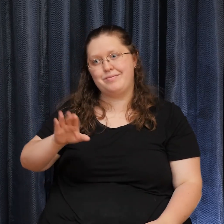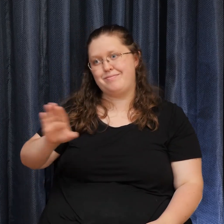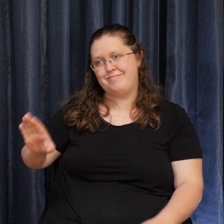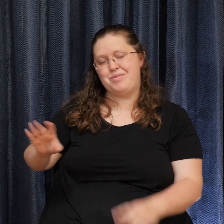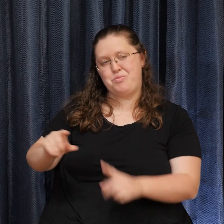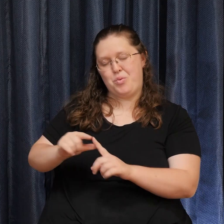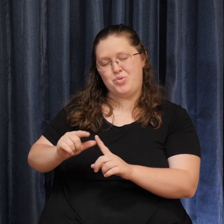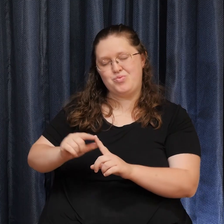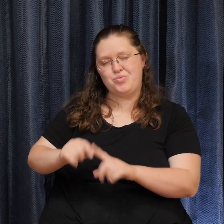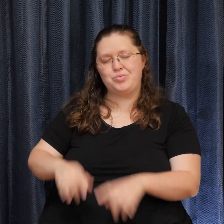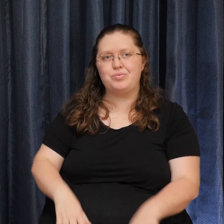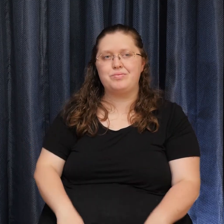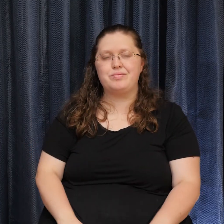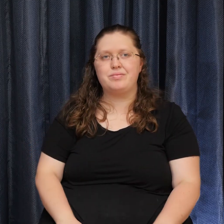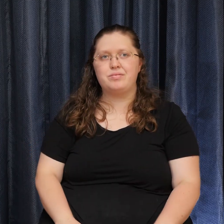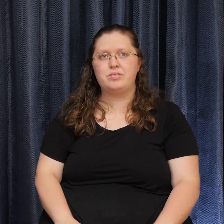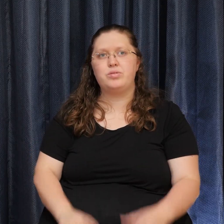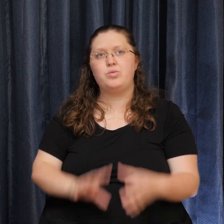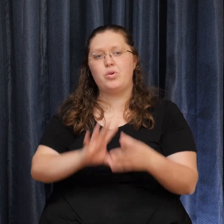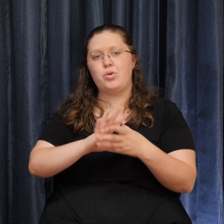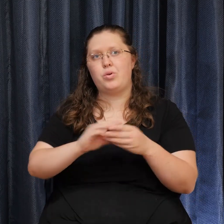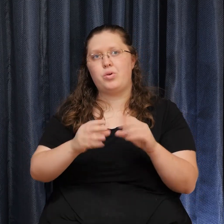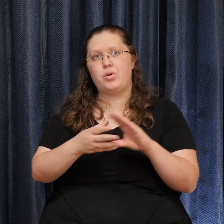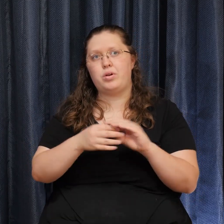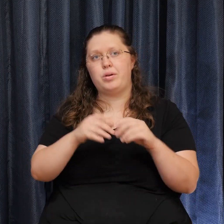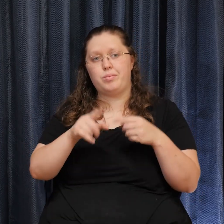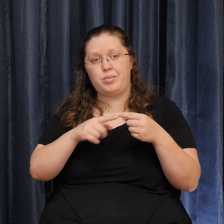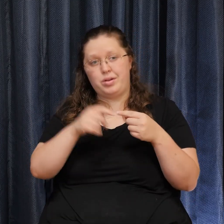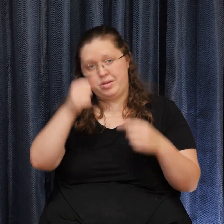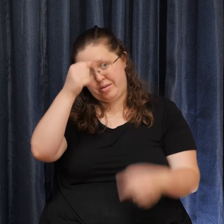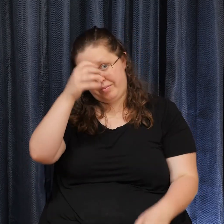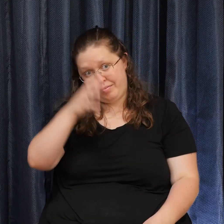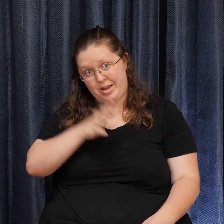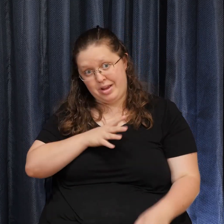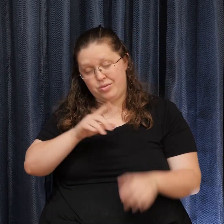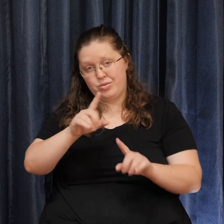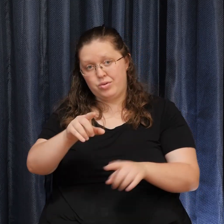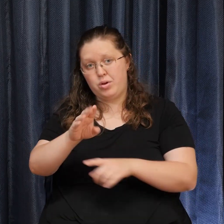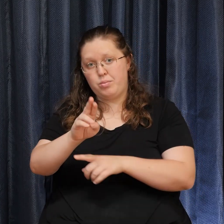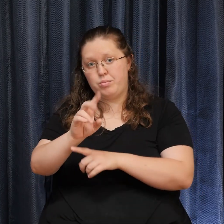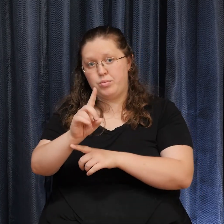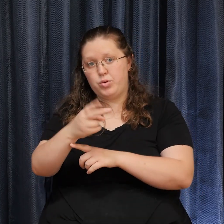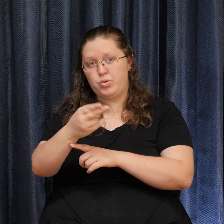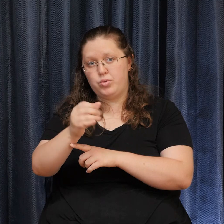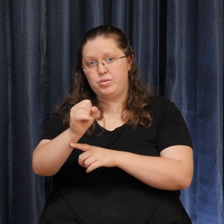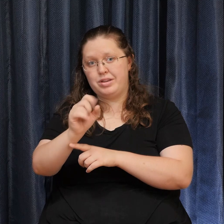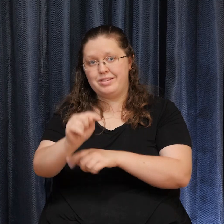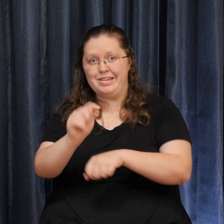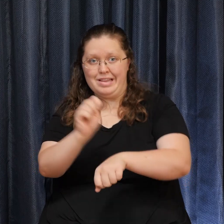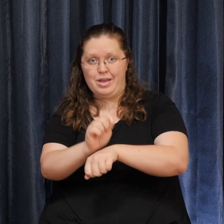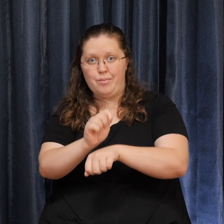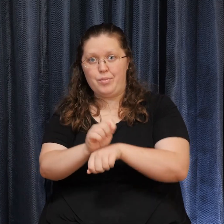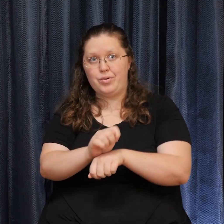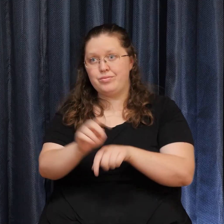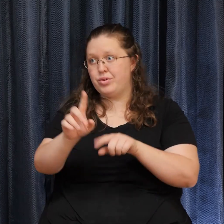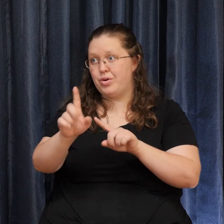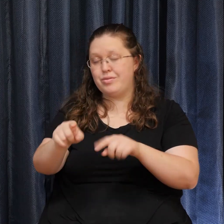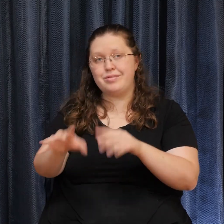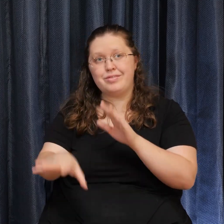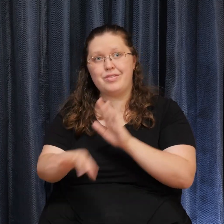There's a story Of the man In the Buddhist temple Who went to The master And he said Master If I